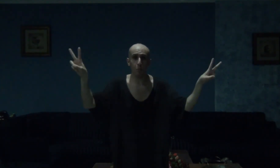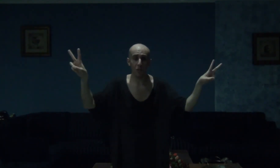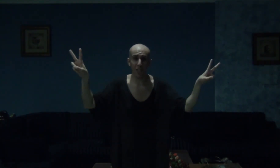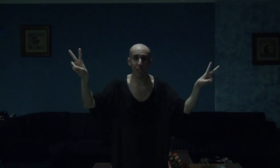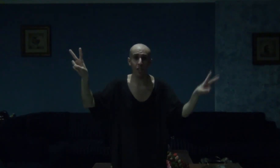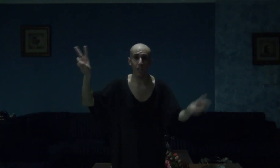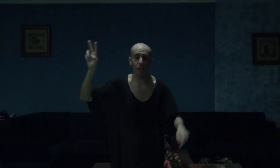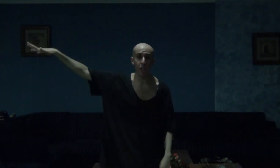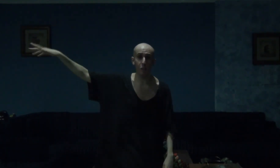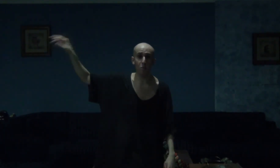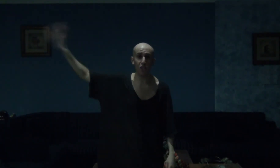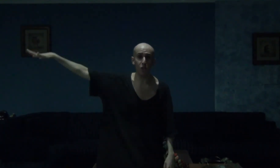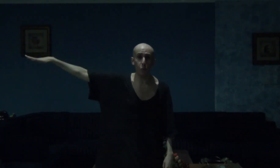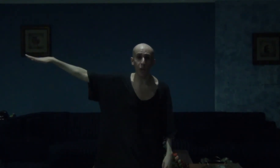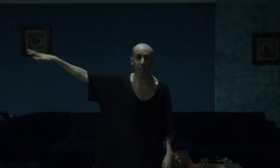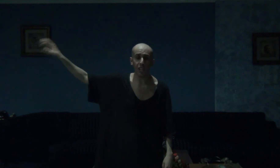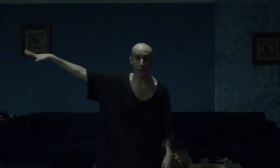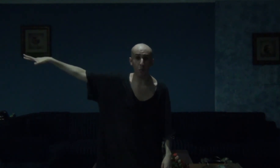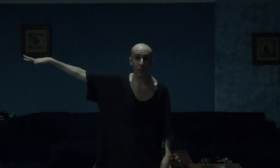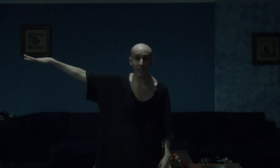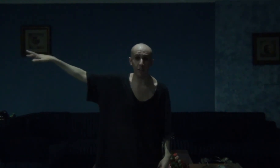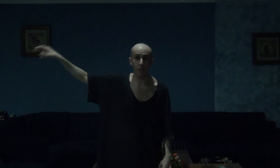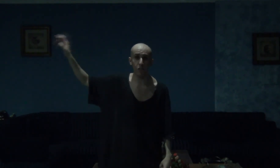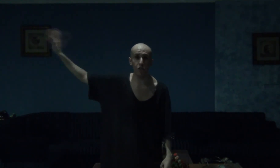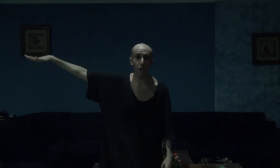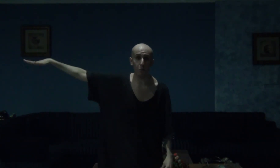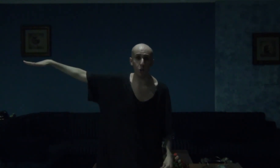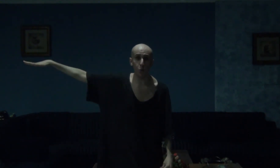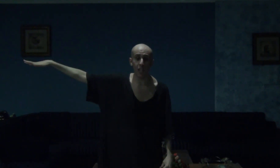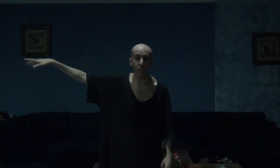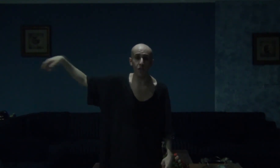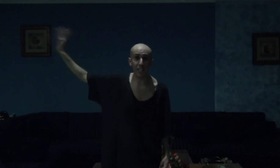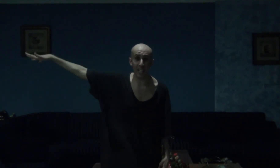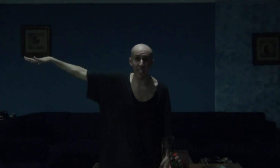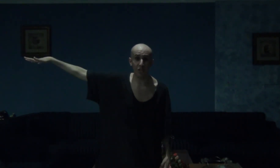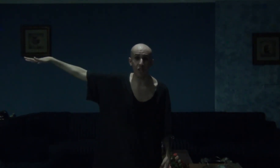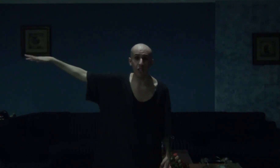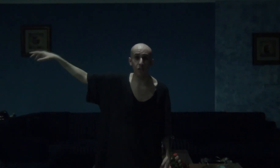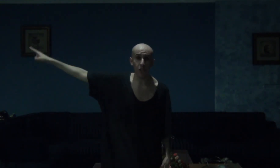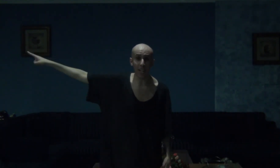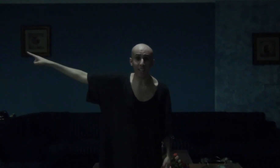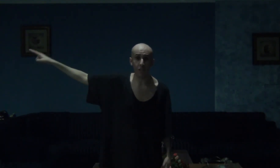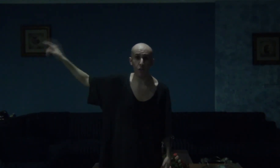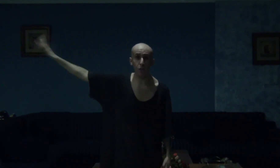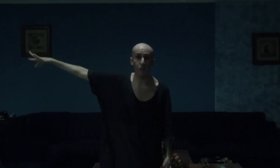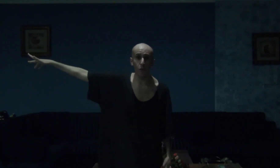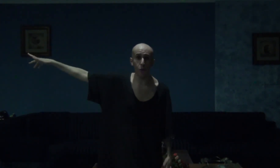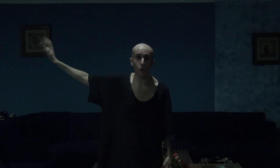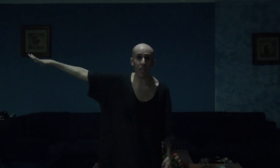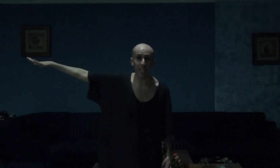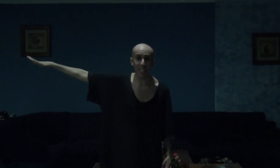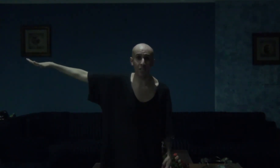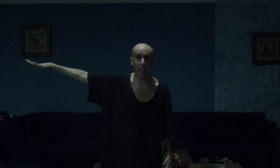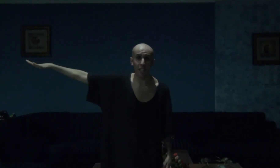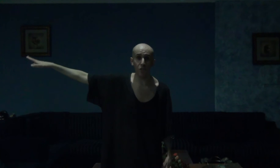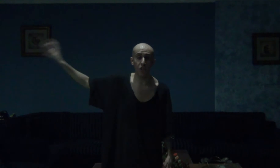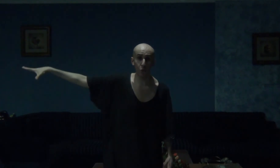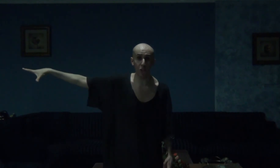particular comes in the way some characters are portrayed and casted the actors of who they cast as tris